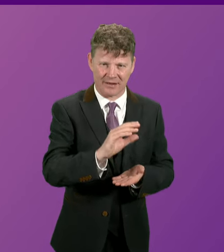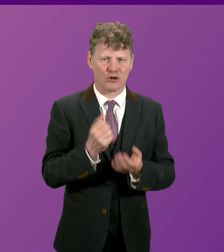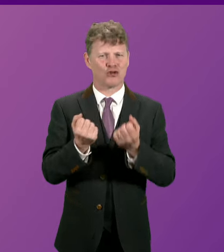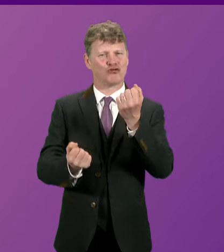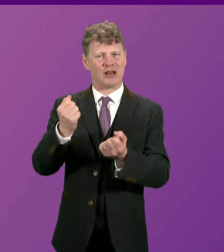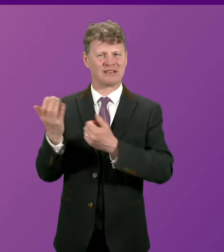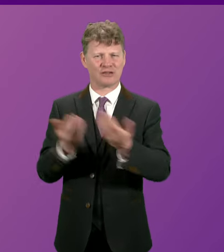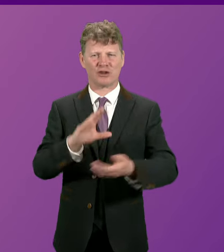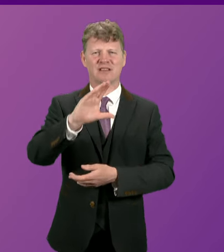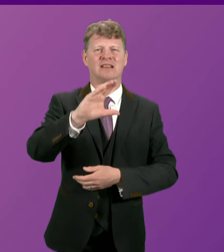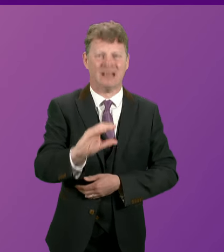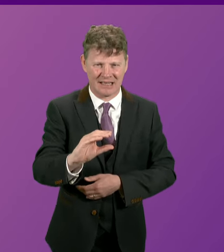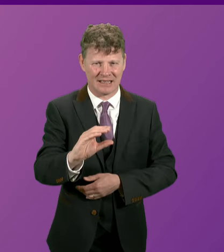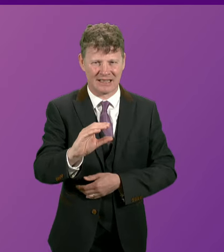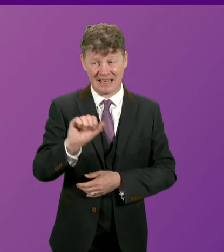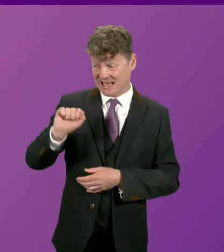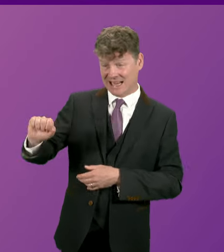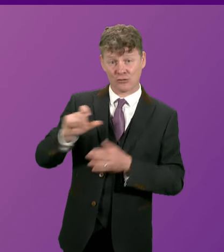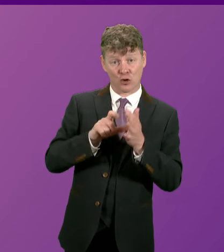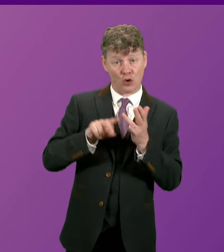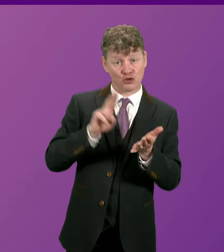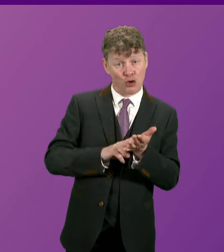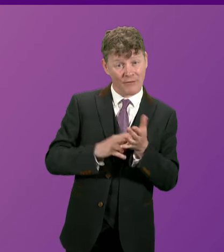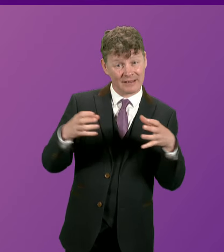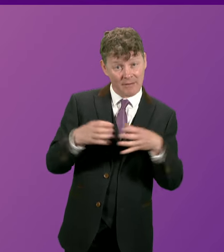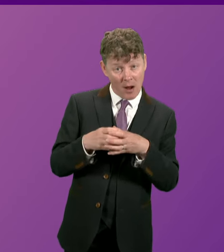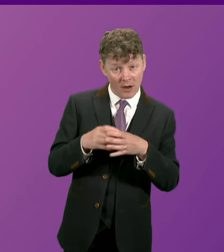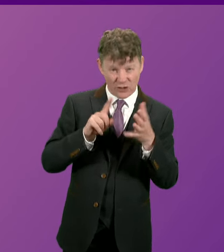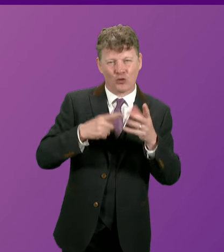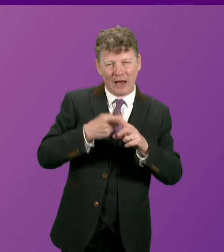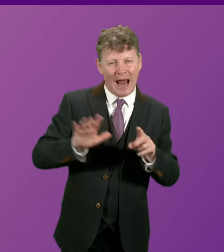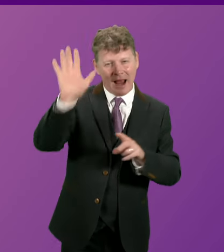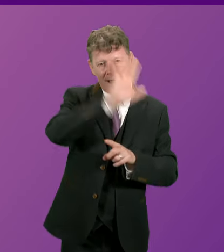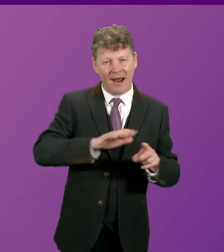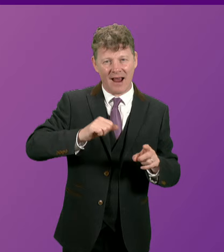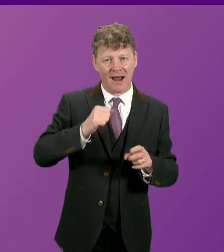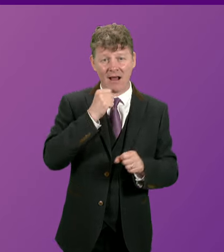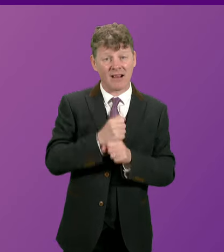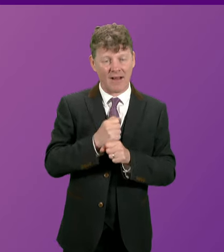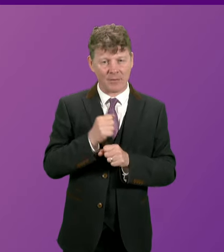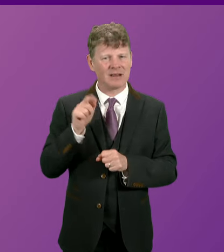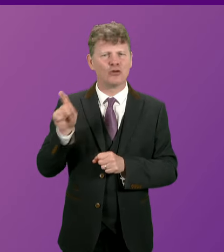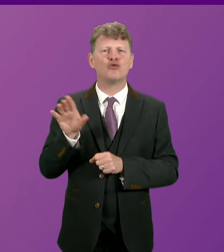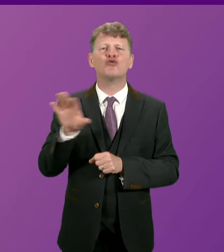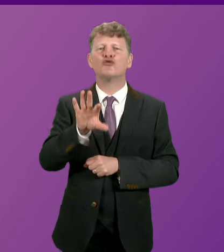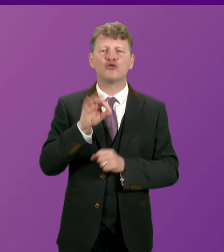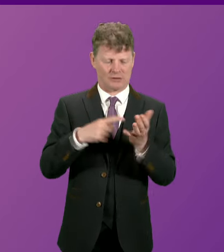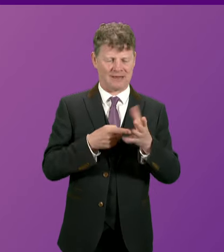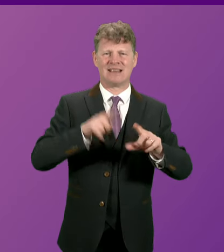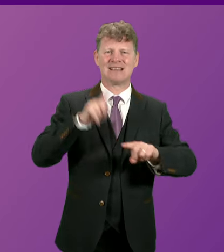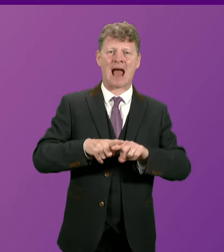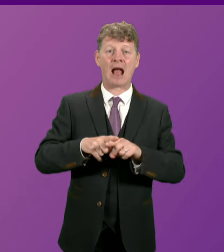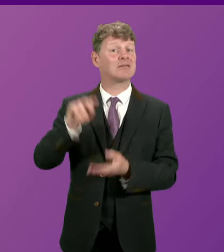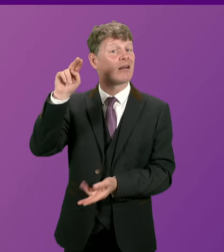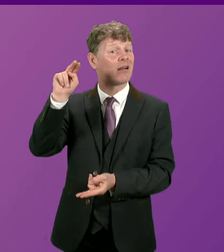services and his party the Conservative party in the UK government of course chose to give tax cuts that will put